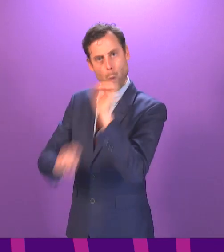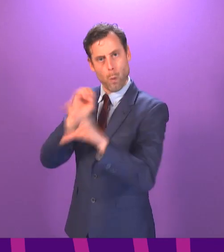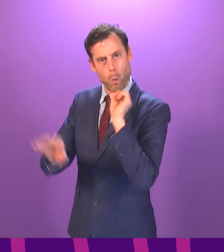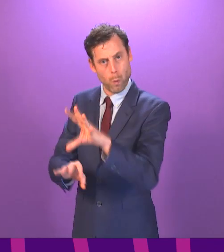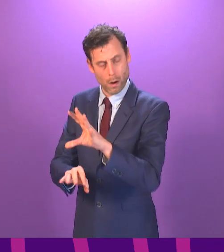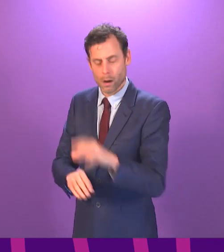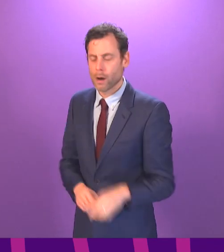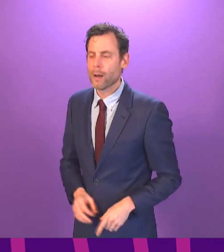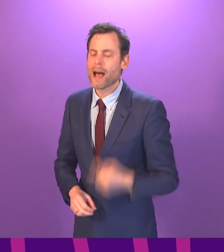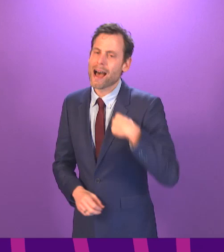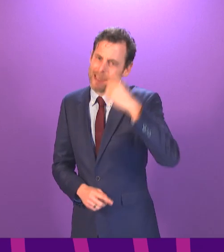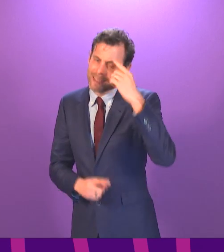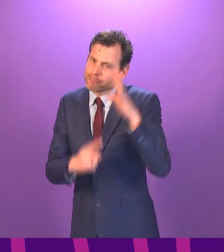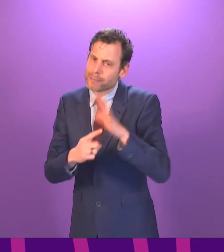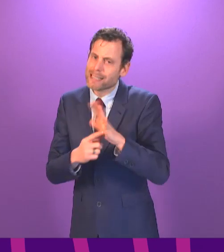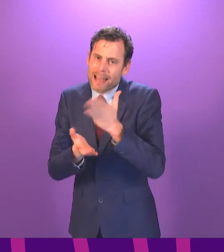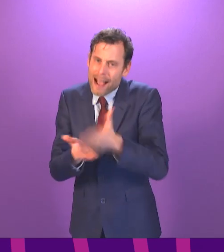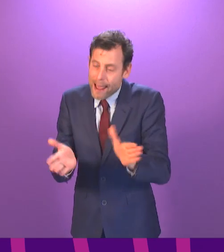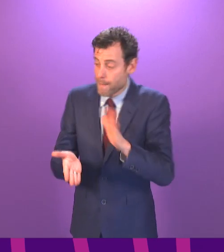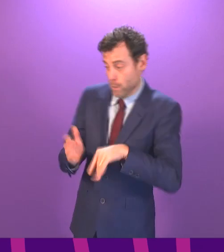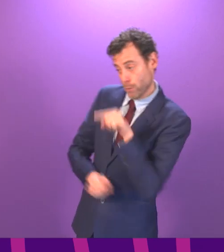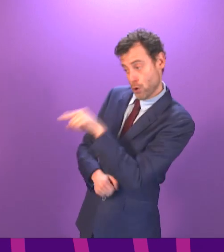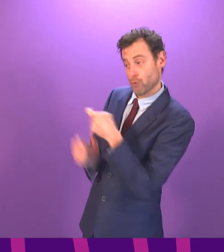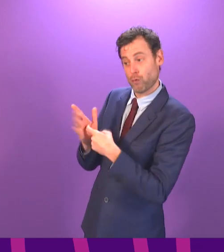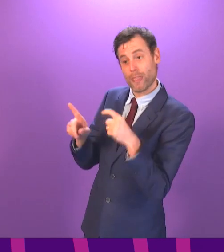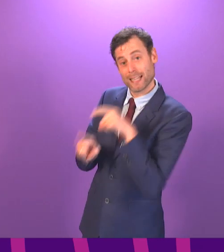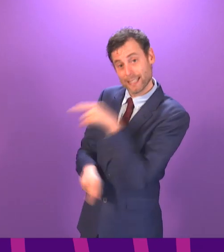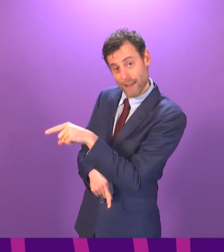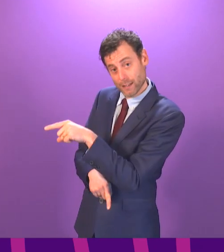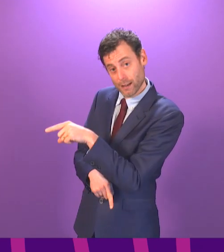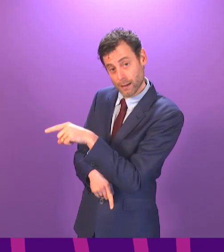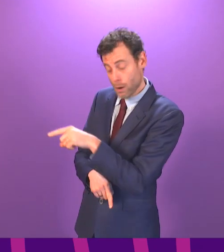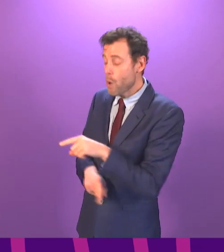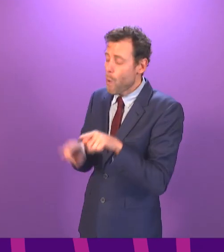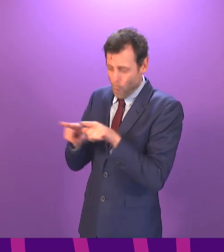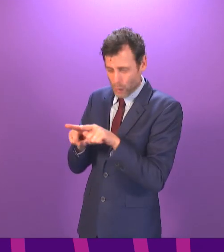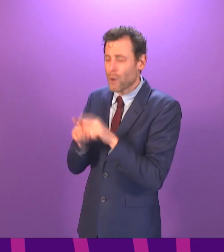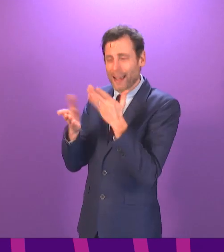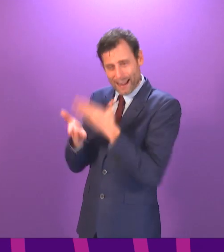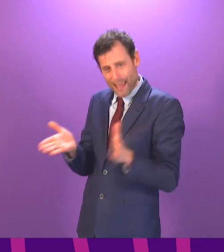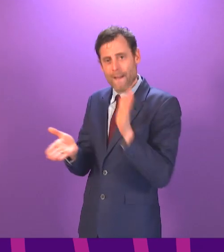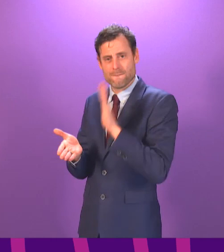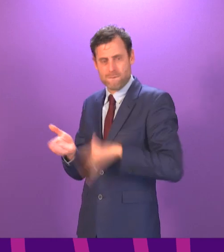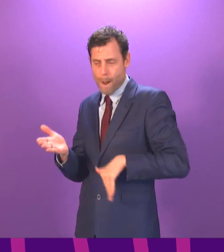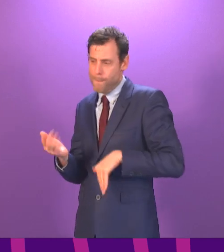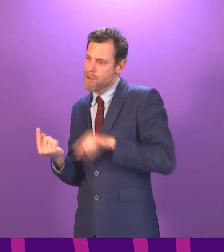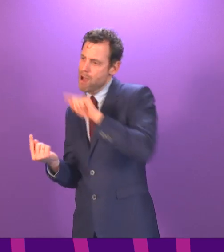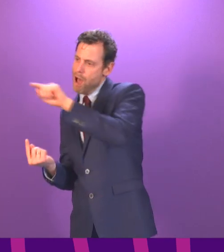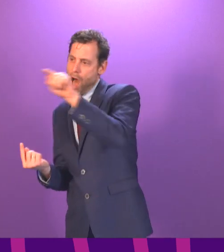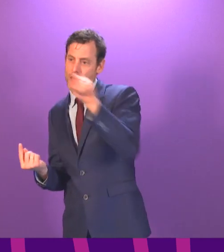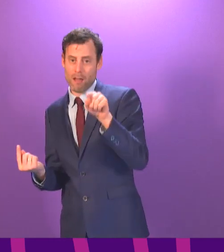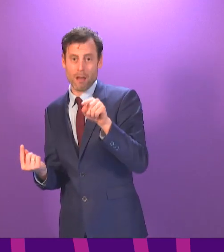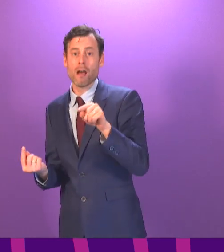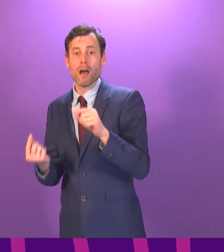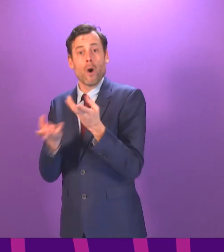is very clear, certainly been clear from Ruth Davison, and may I say it has been clear, I think, from some members of